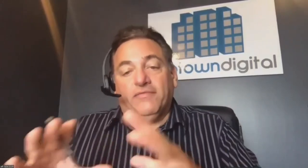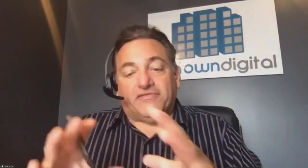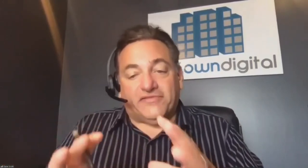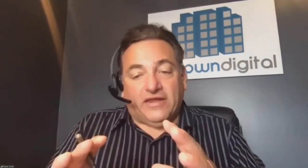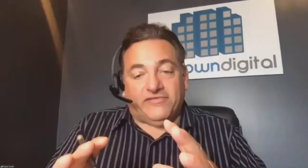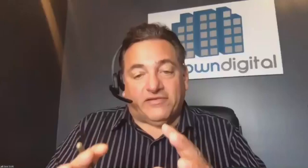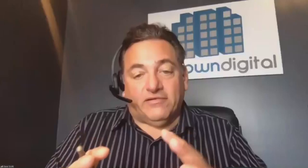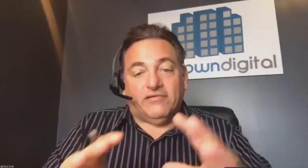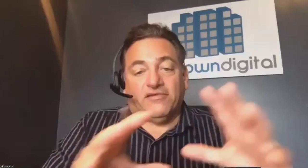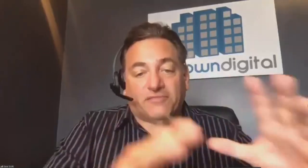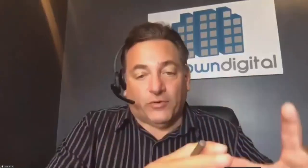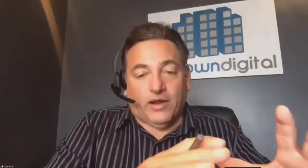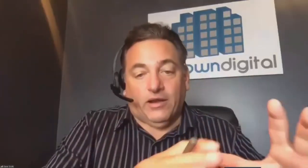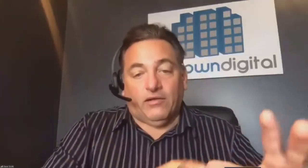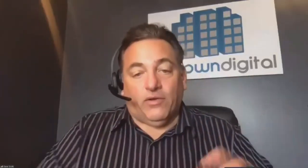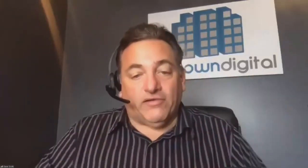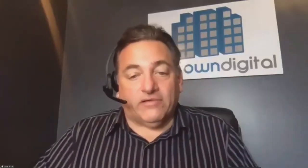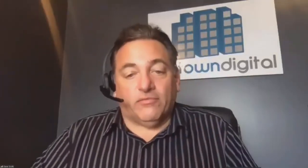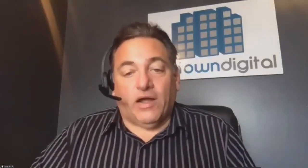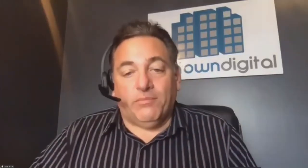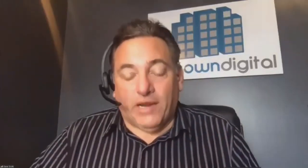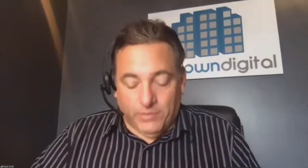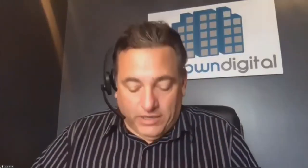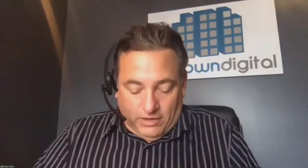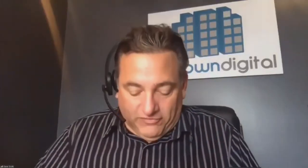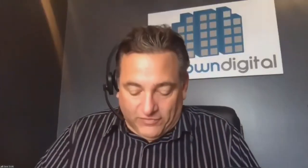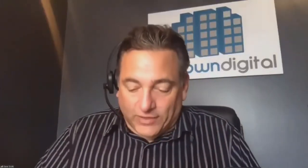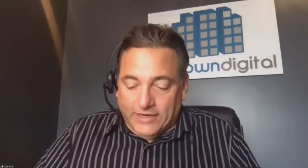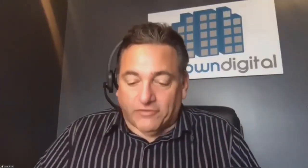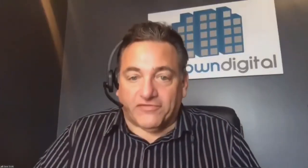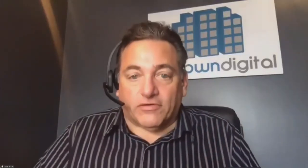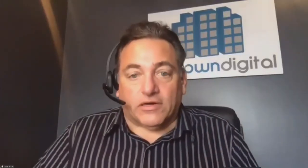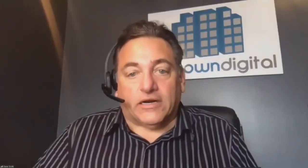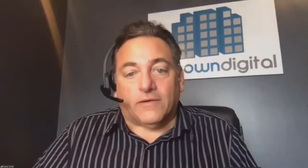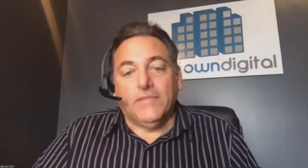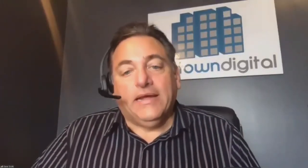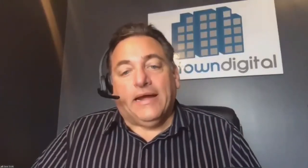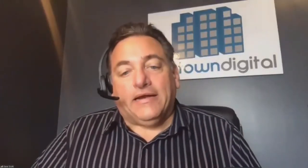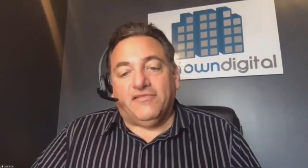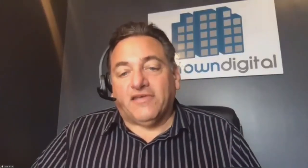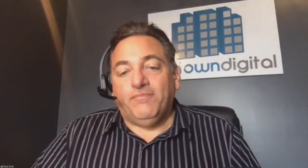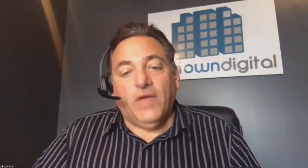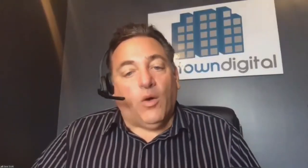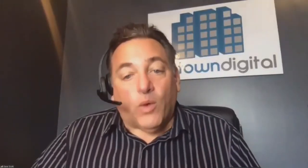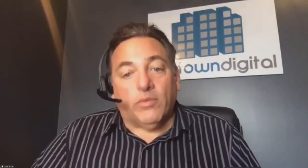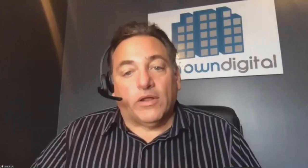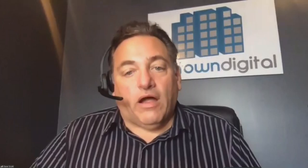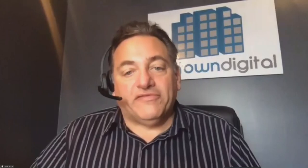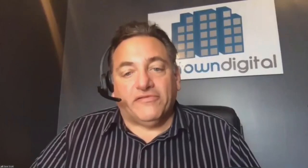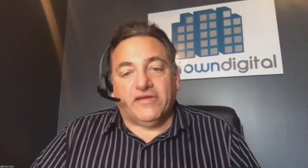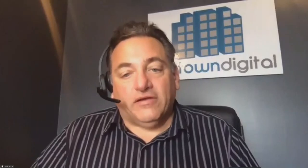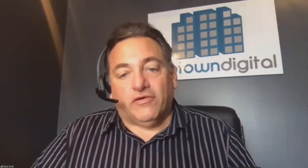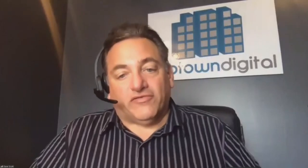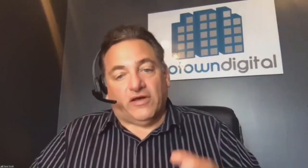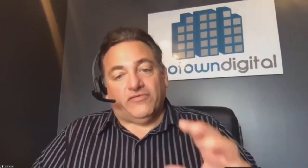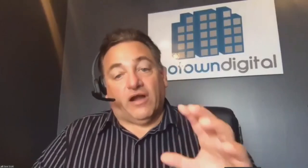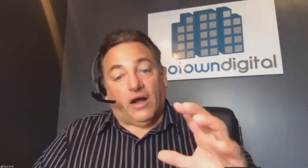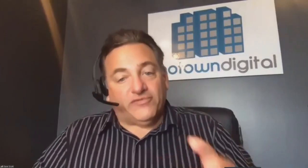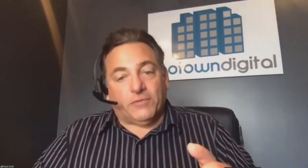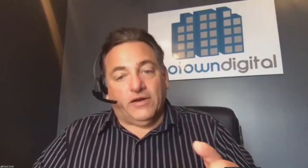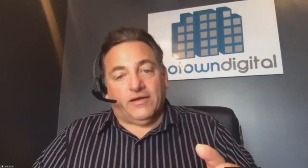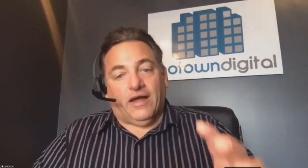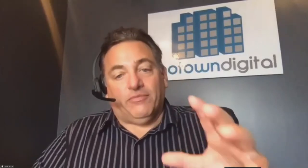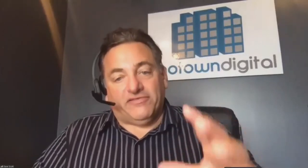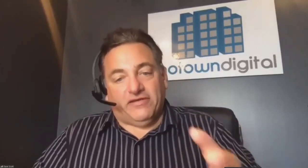moved the season to spring, we talked to Ron Bellamy, coach of the Lakers earlier. And he said we would have lost those seniors